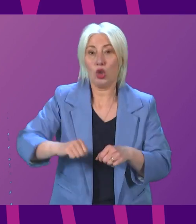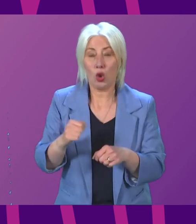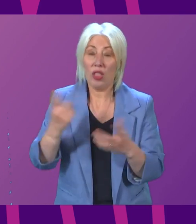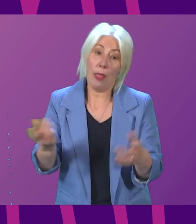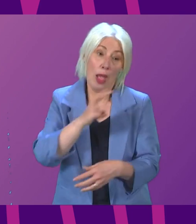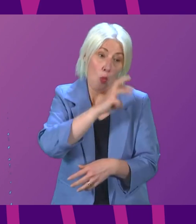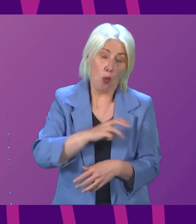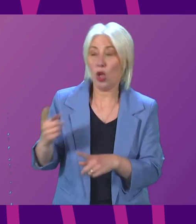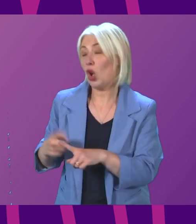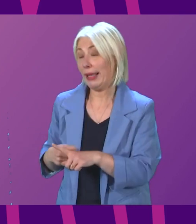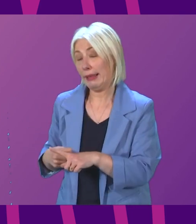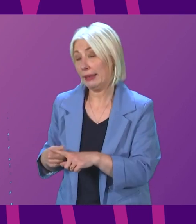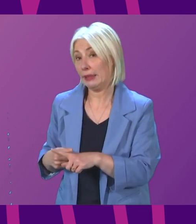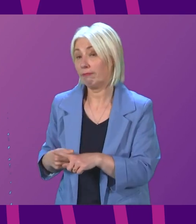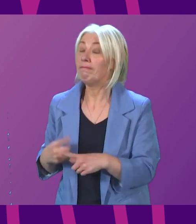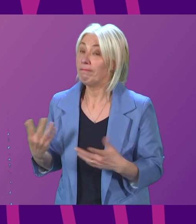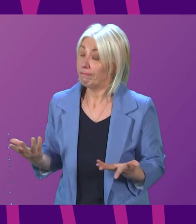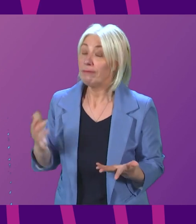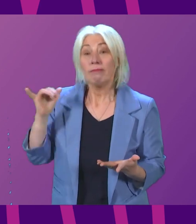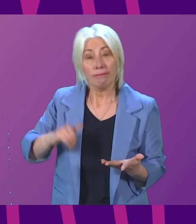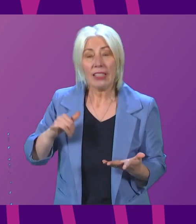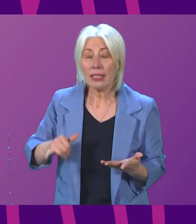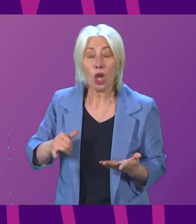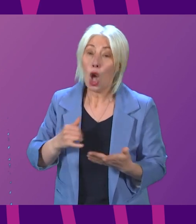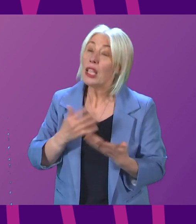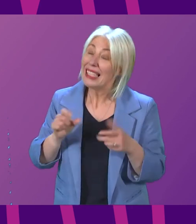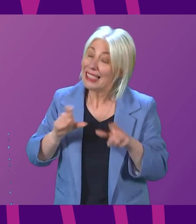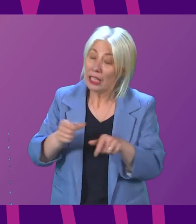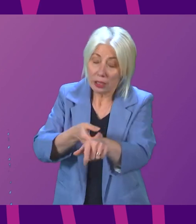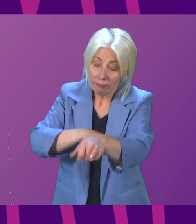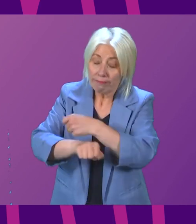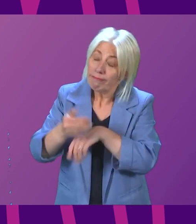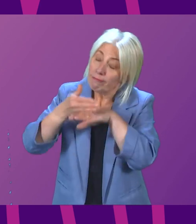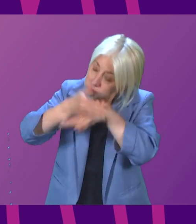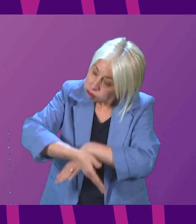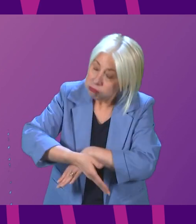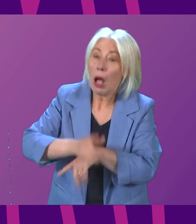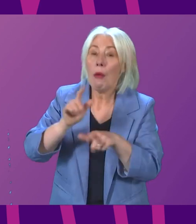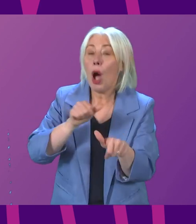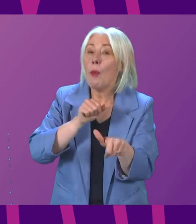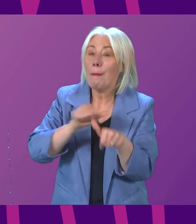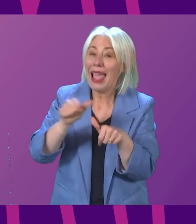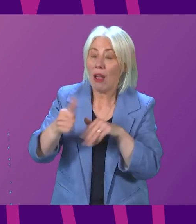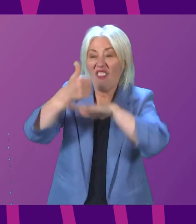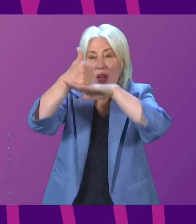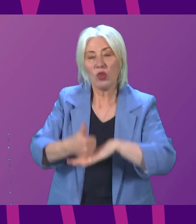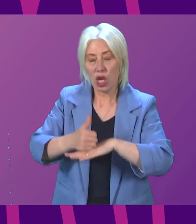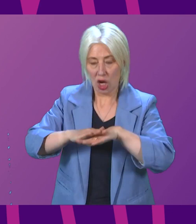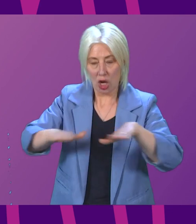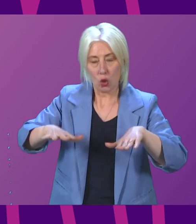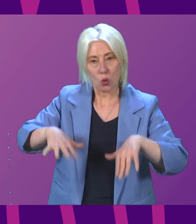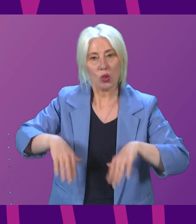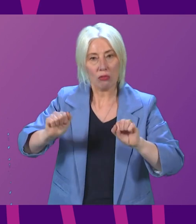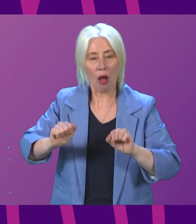and England. So yes, we have lots of work to do, but we have a better foundation to build on than where